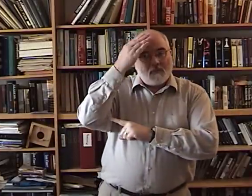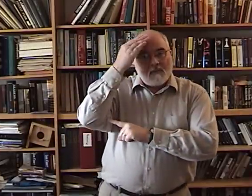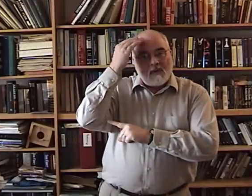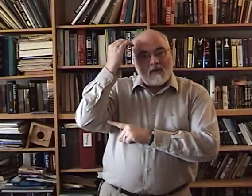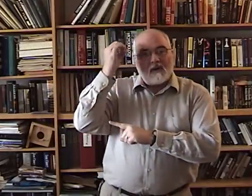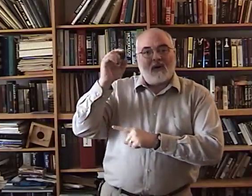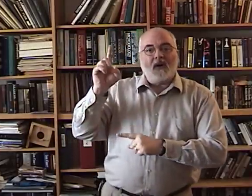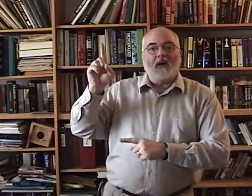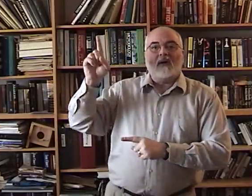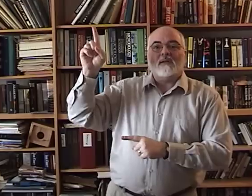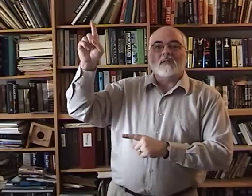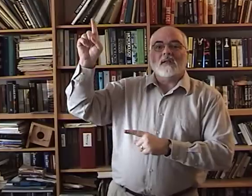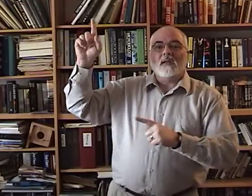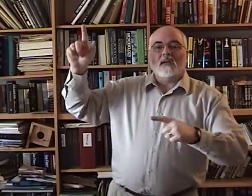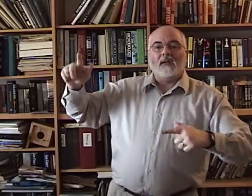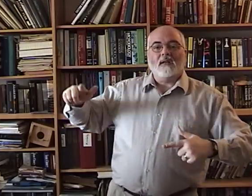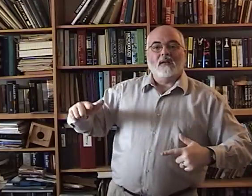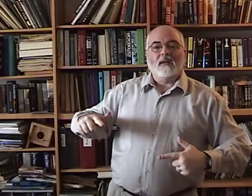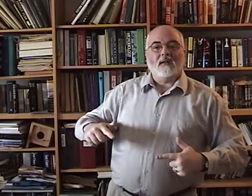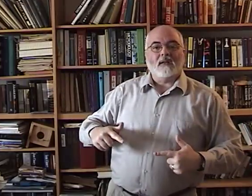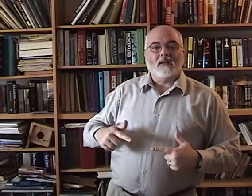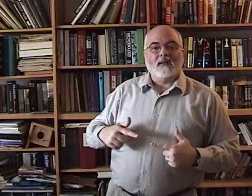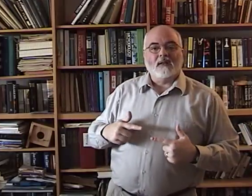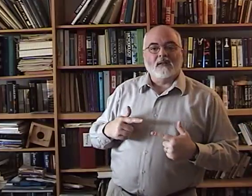because he lives